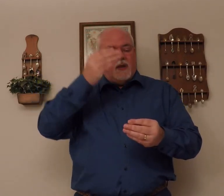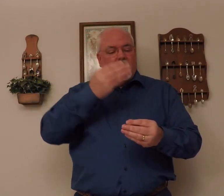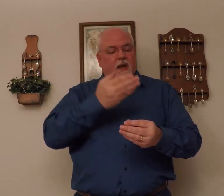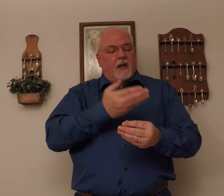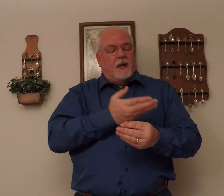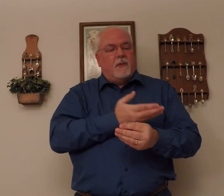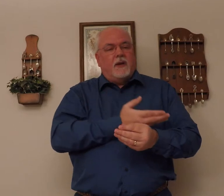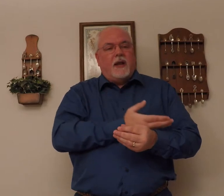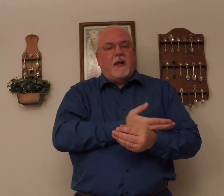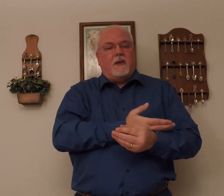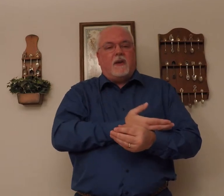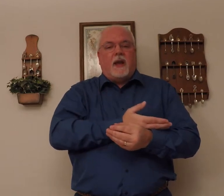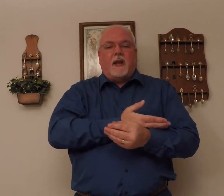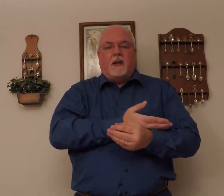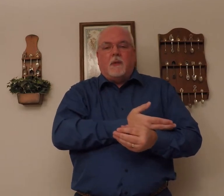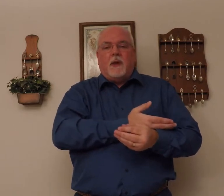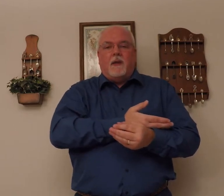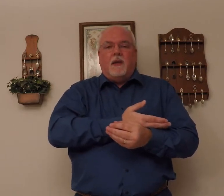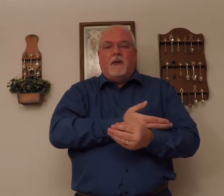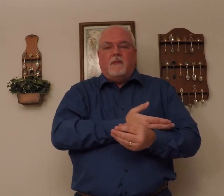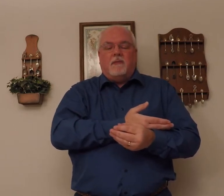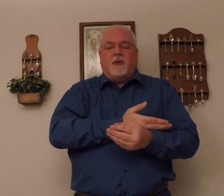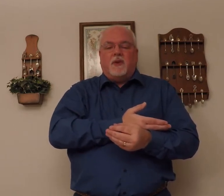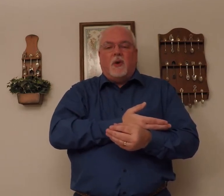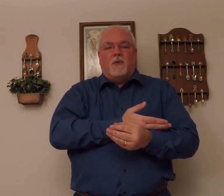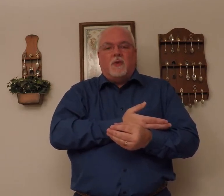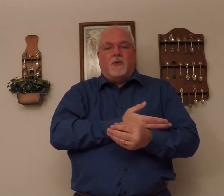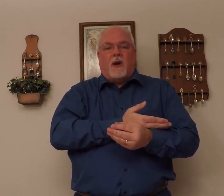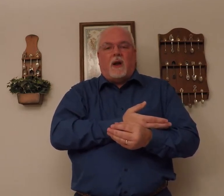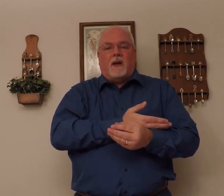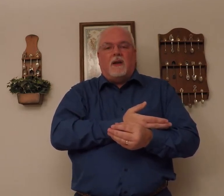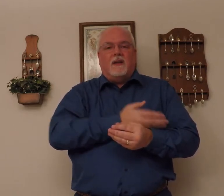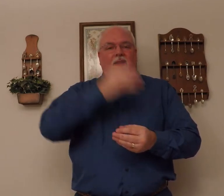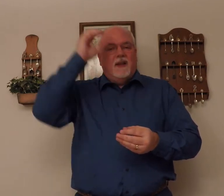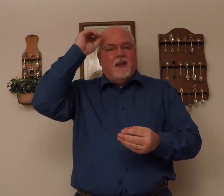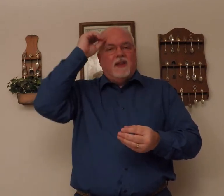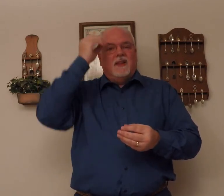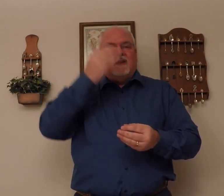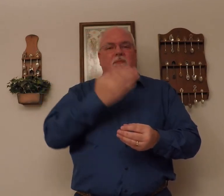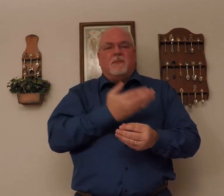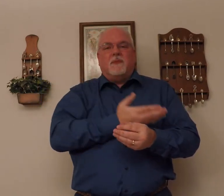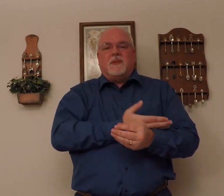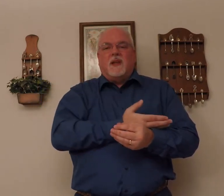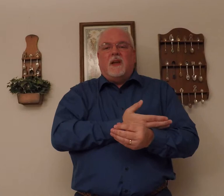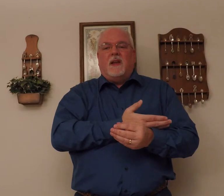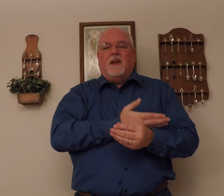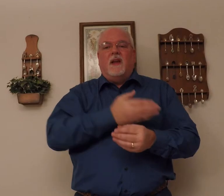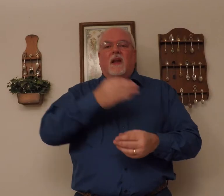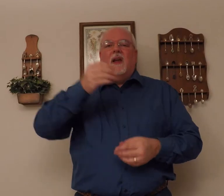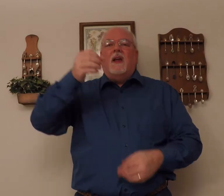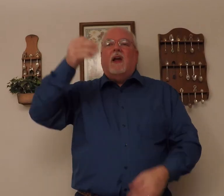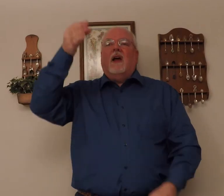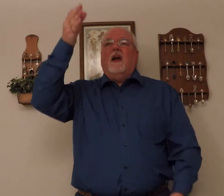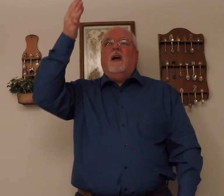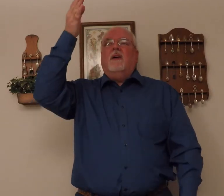coming down like little baby, but you don't do the rocking. The Son of